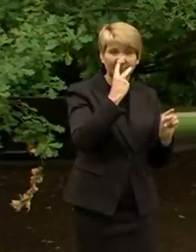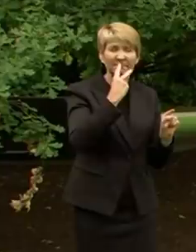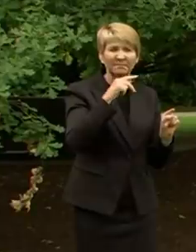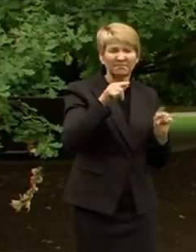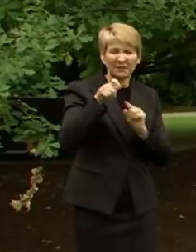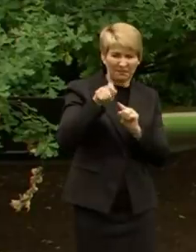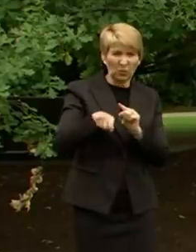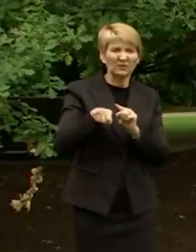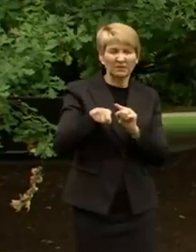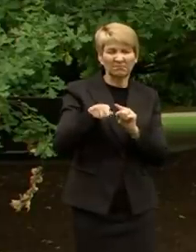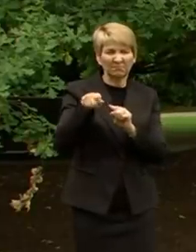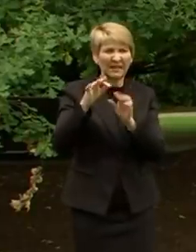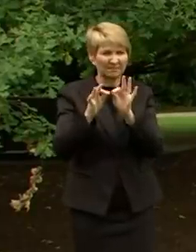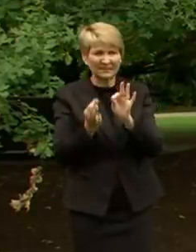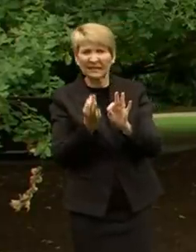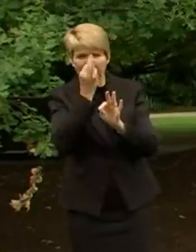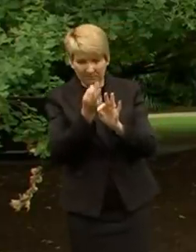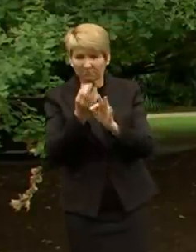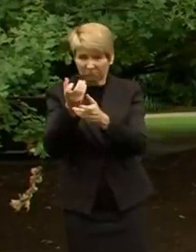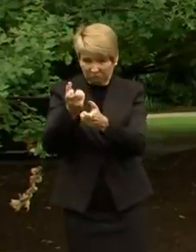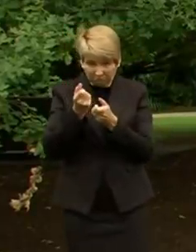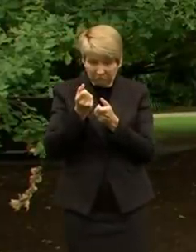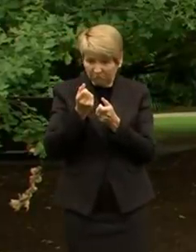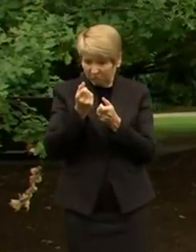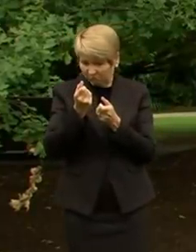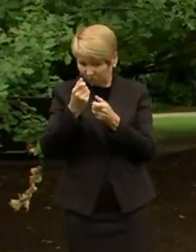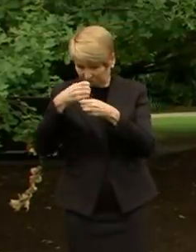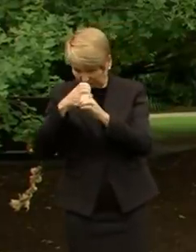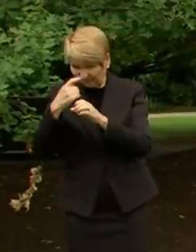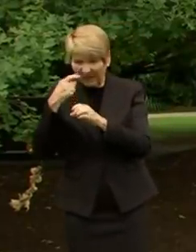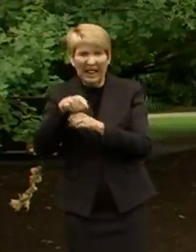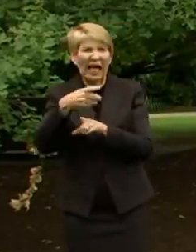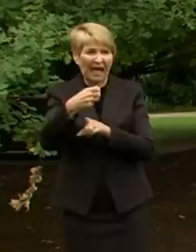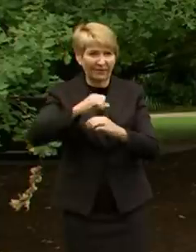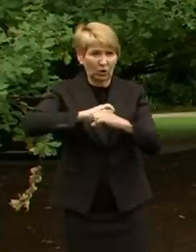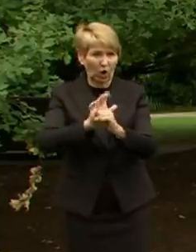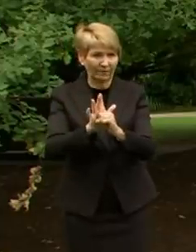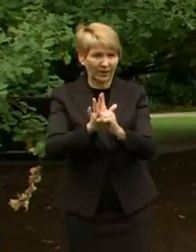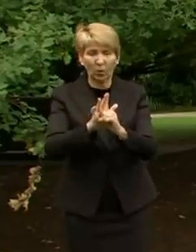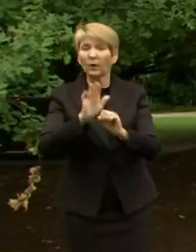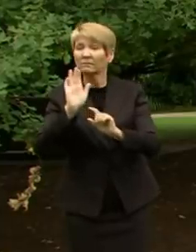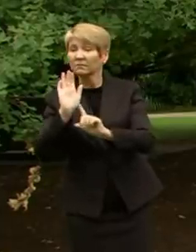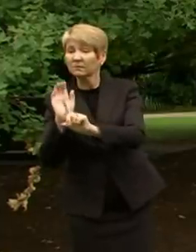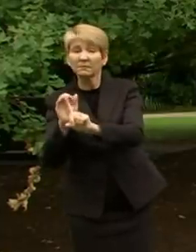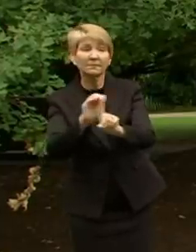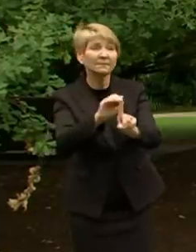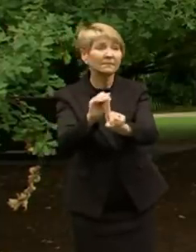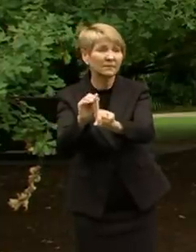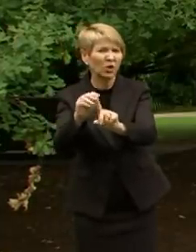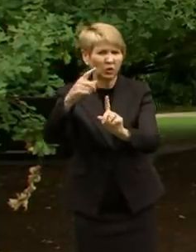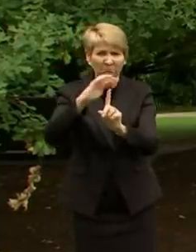to us, all 38 household primary social close contacts of that person have been contacted,